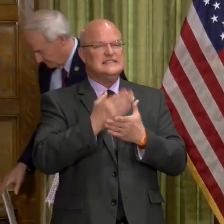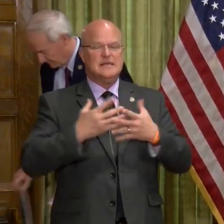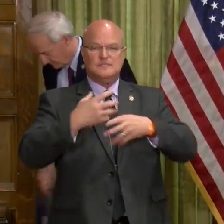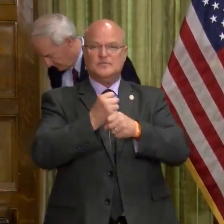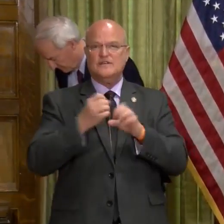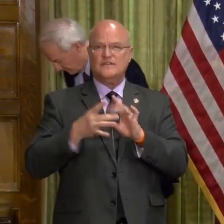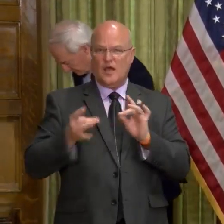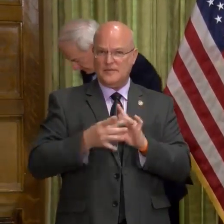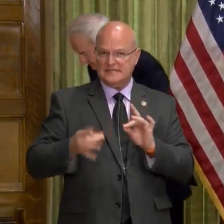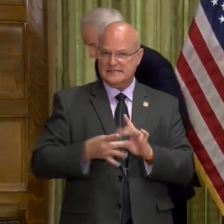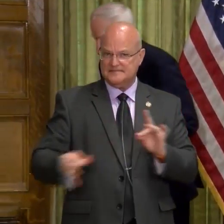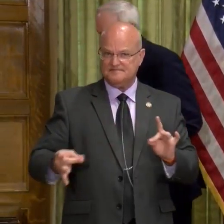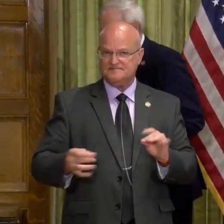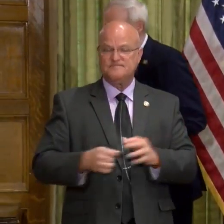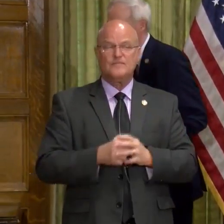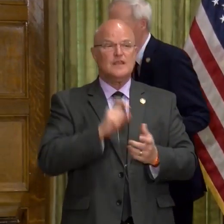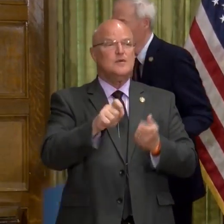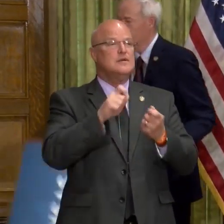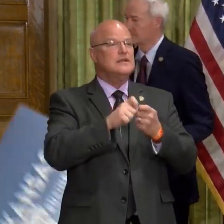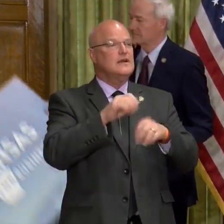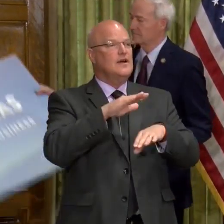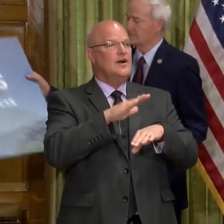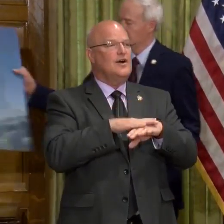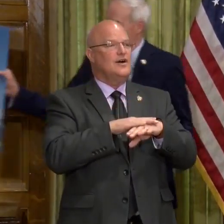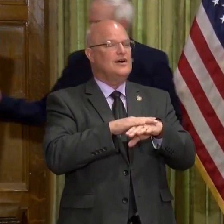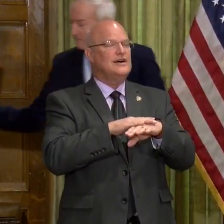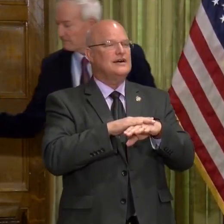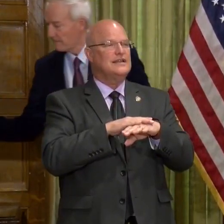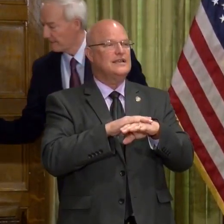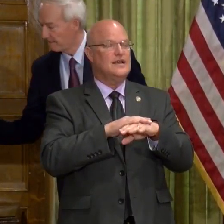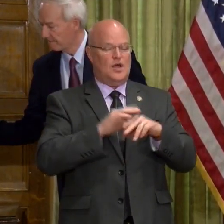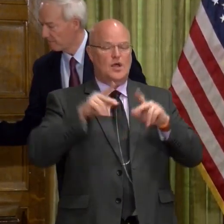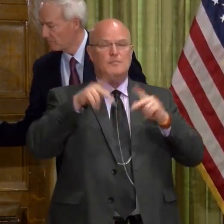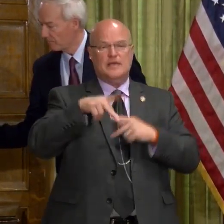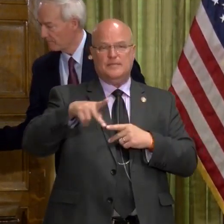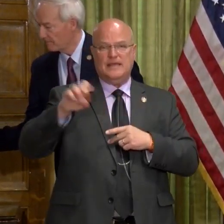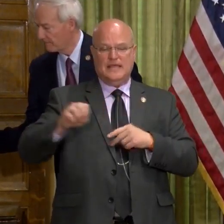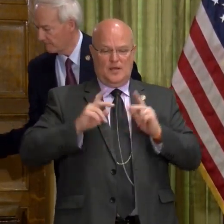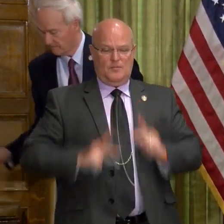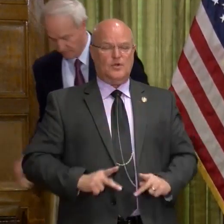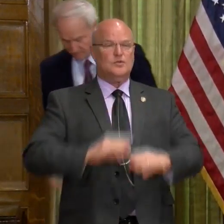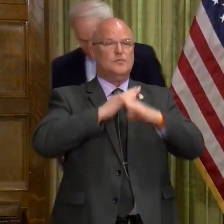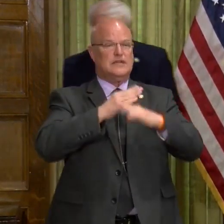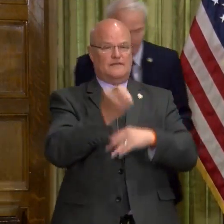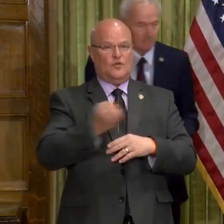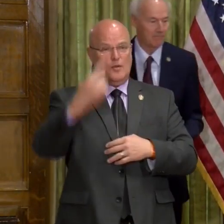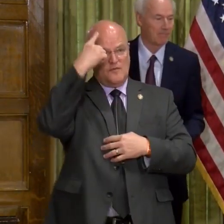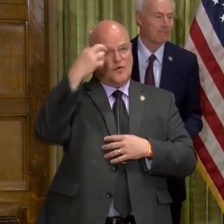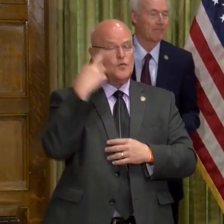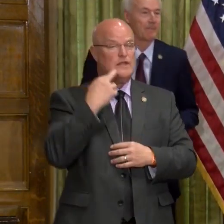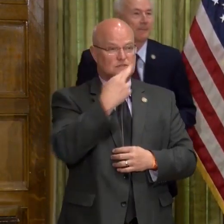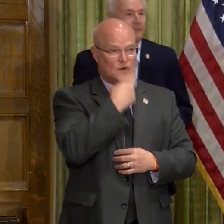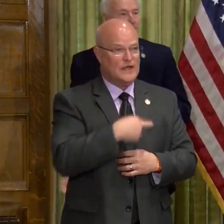brief comments, particularly on personal protective equipment for restaurants.